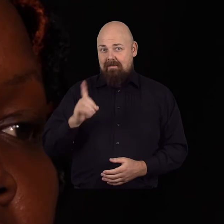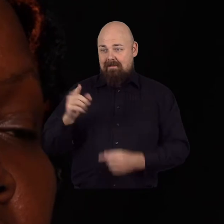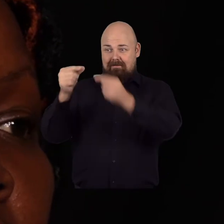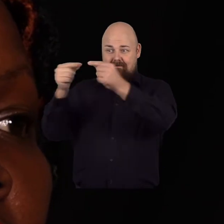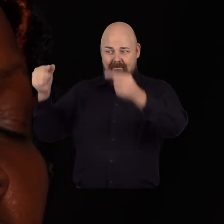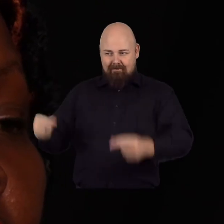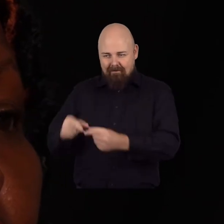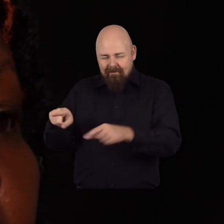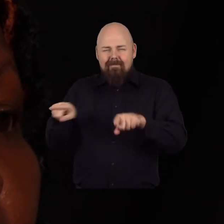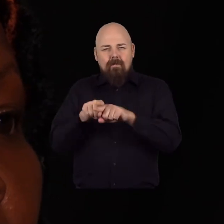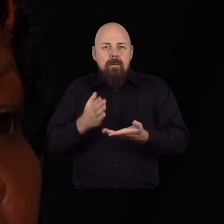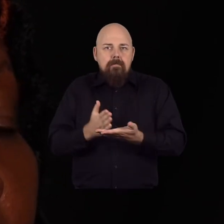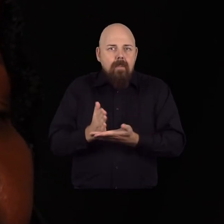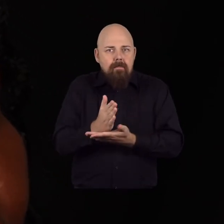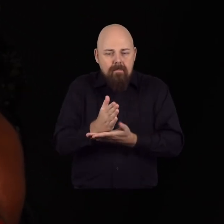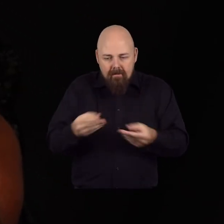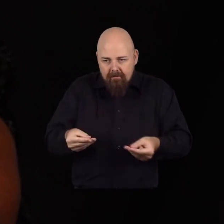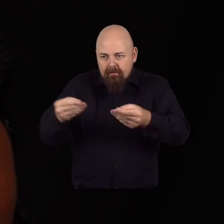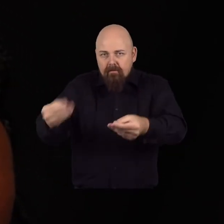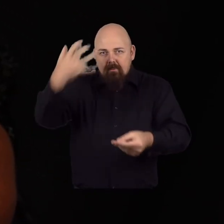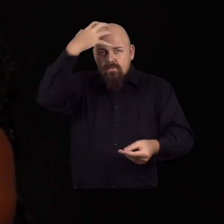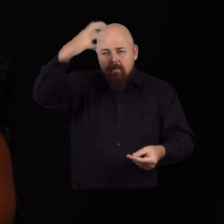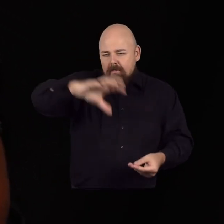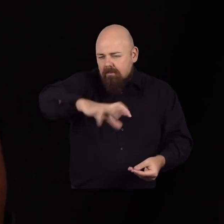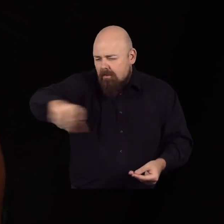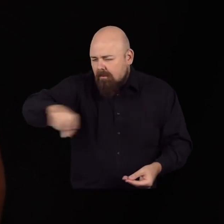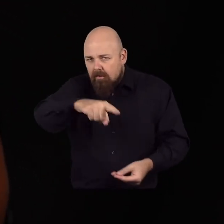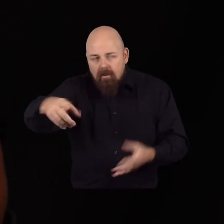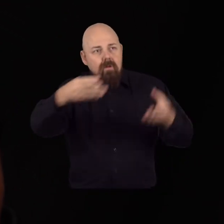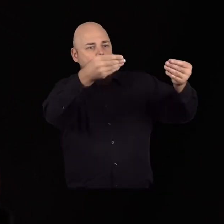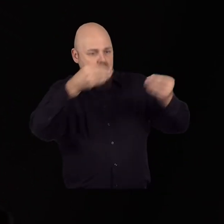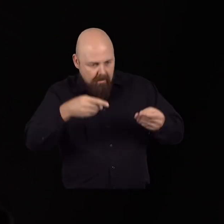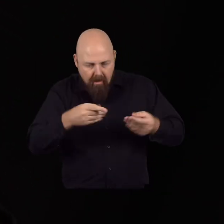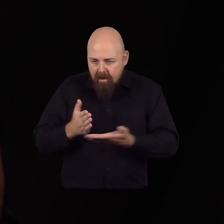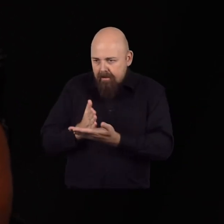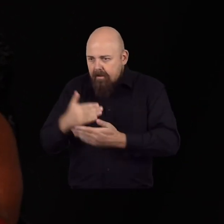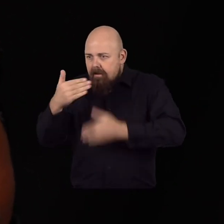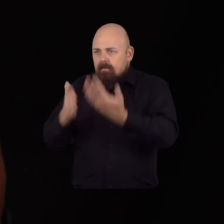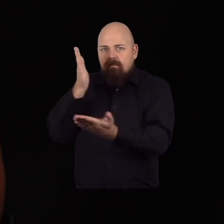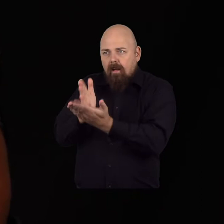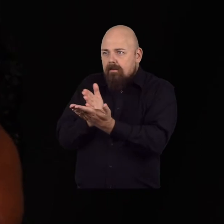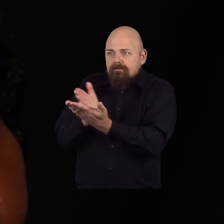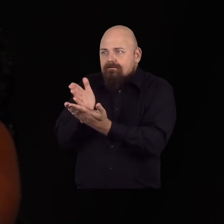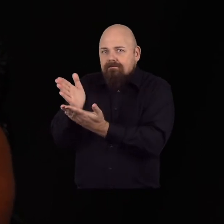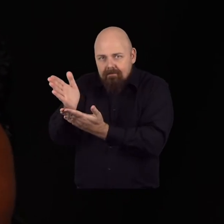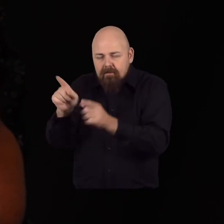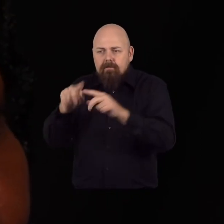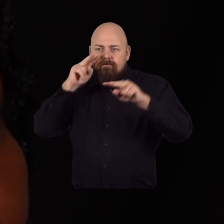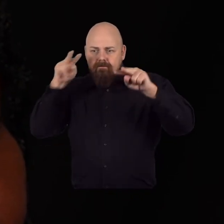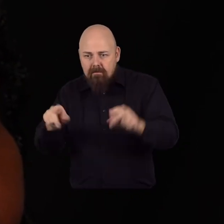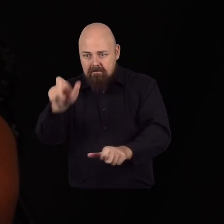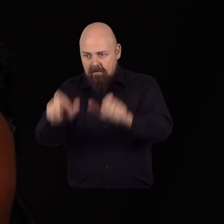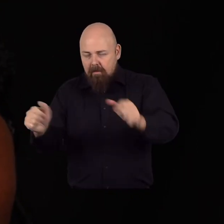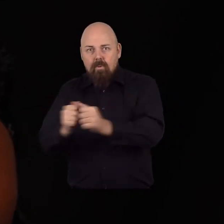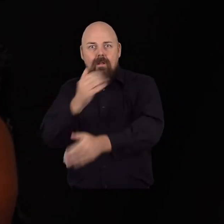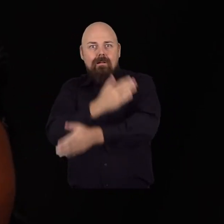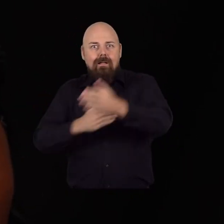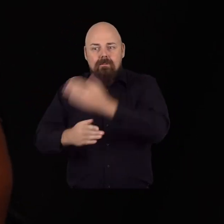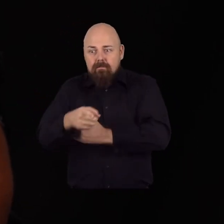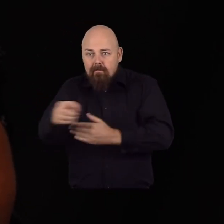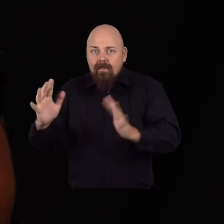CRPD is a map that provides governments clear directions to make sure that persons with disabilities arrive